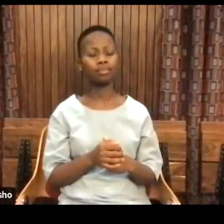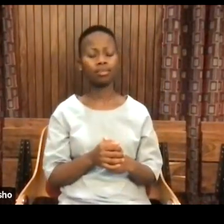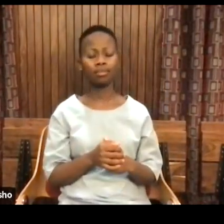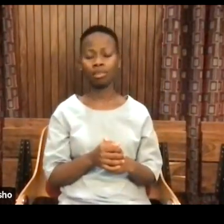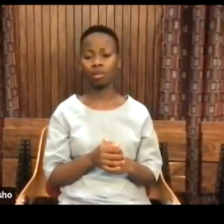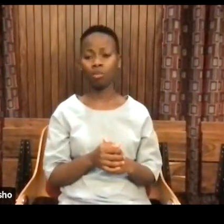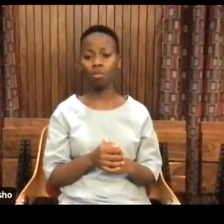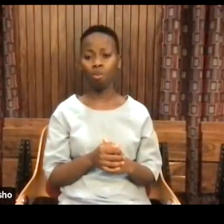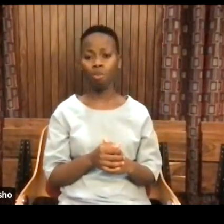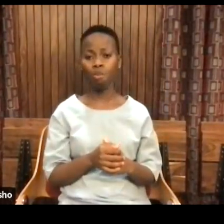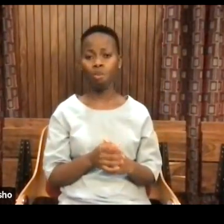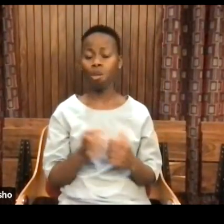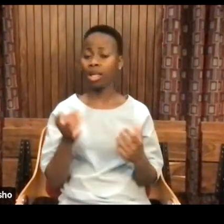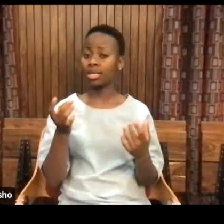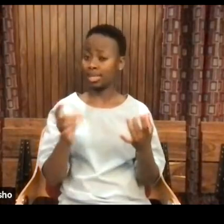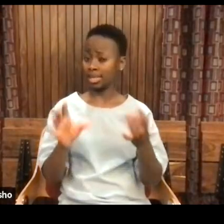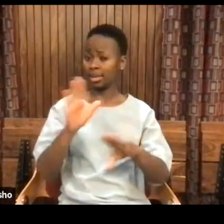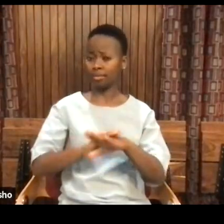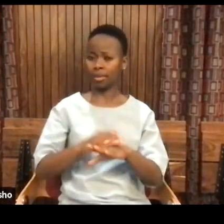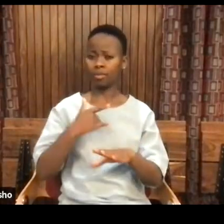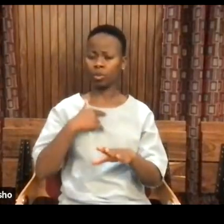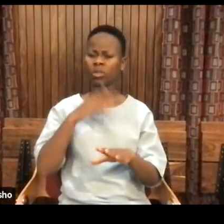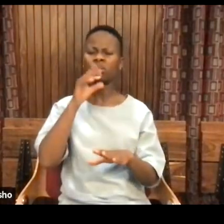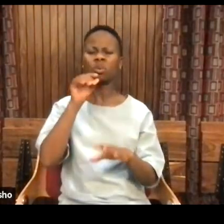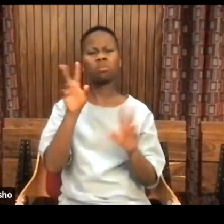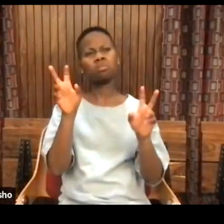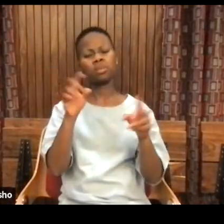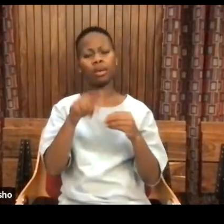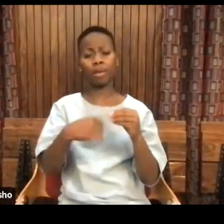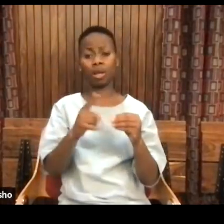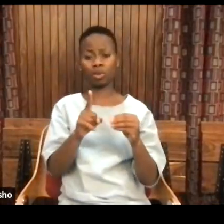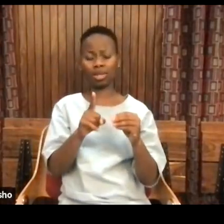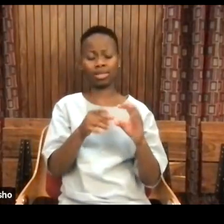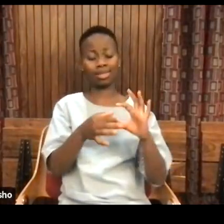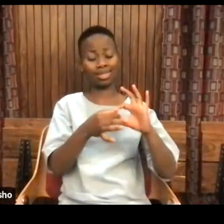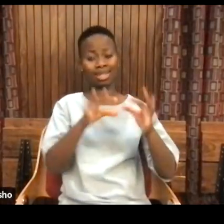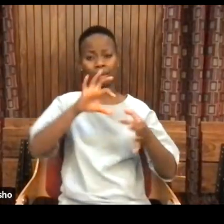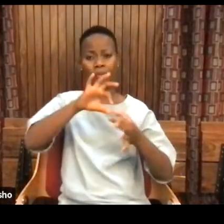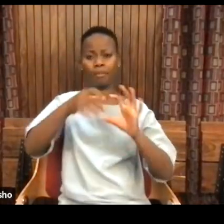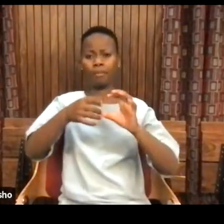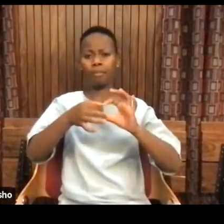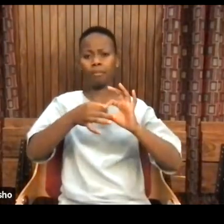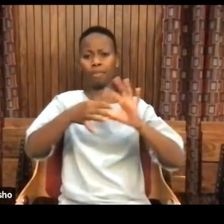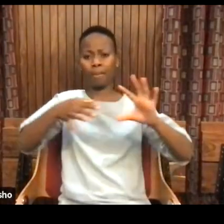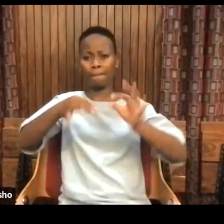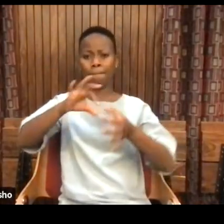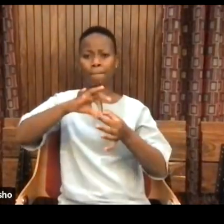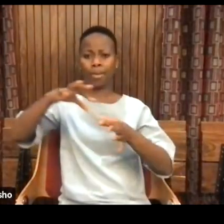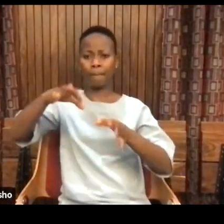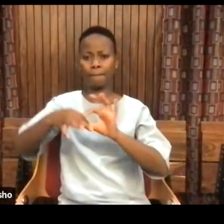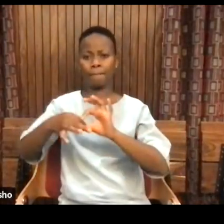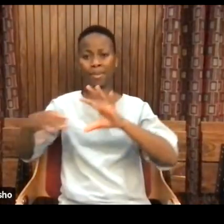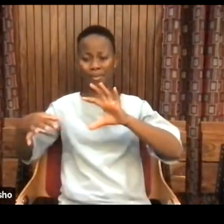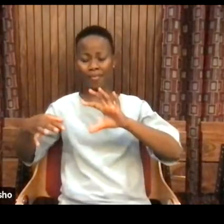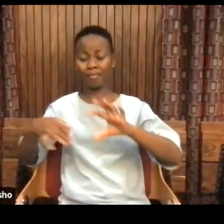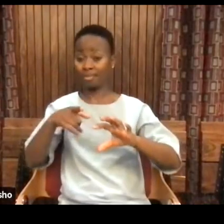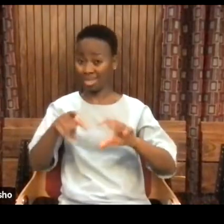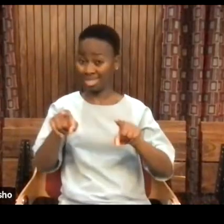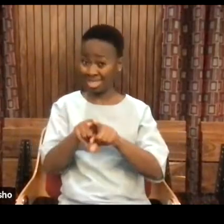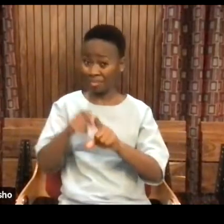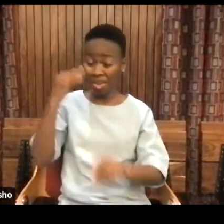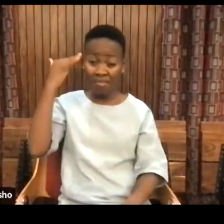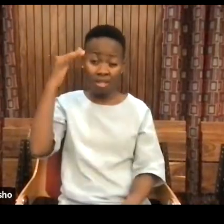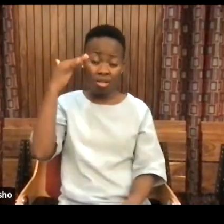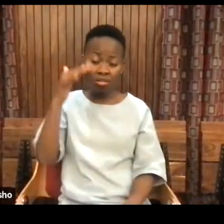disentangling the lies, because the lie, one of the lies is the lies philosophy tells us. And I got to tell you,